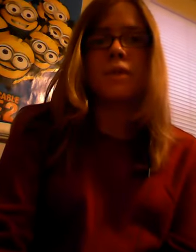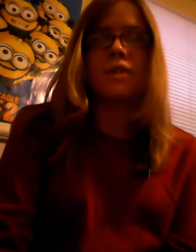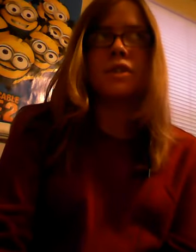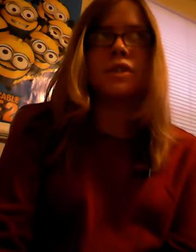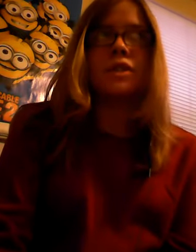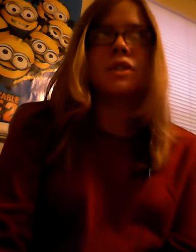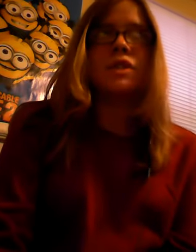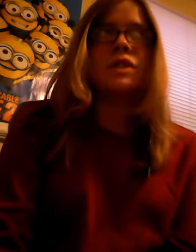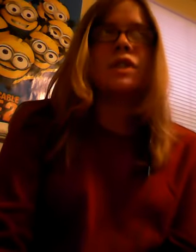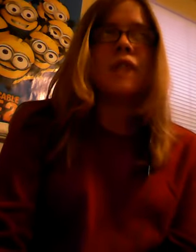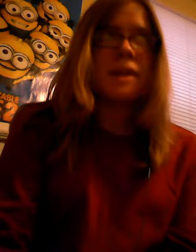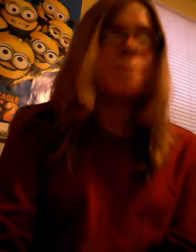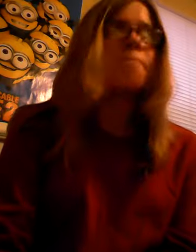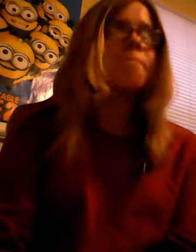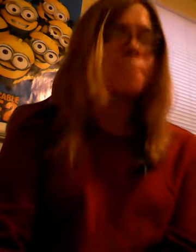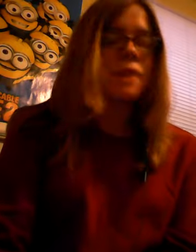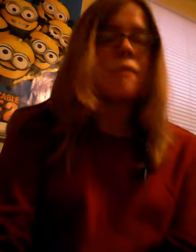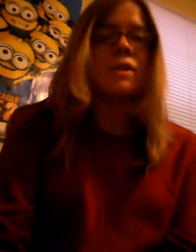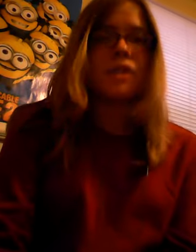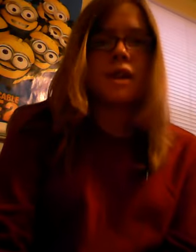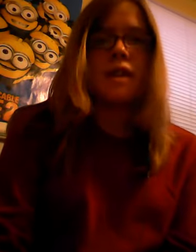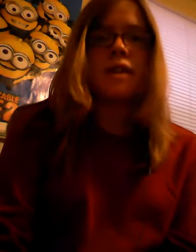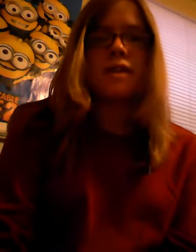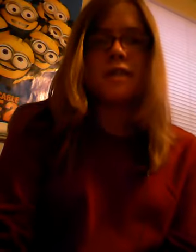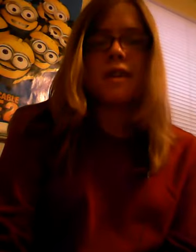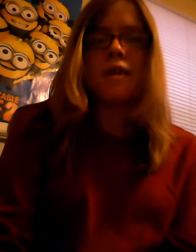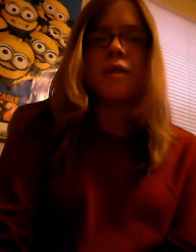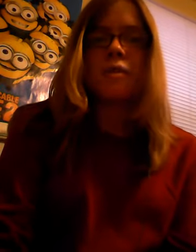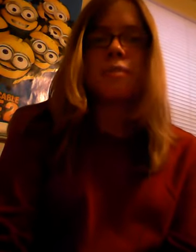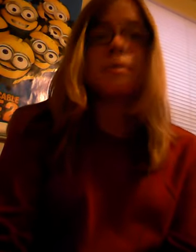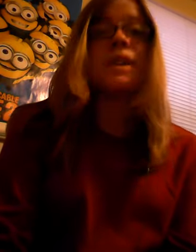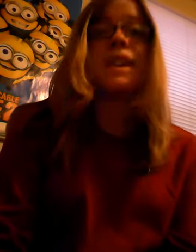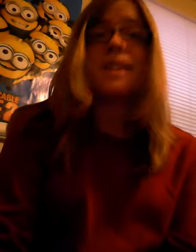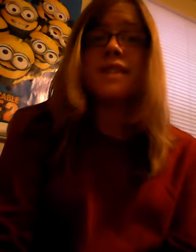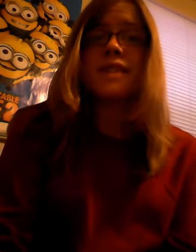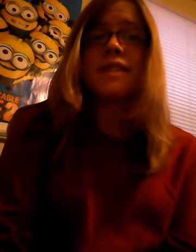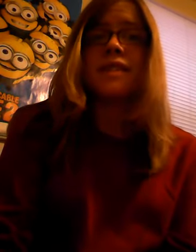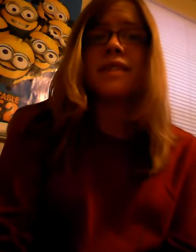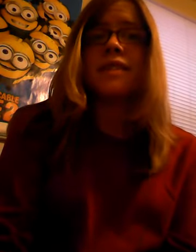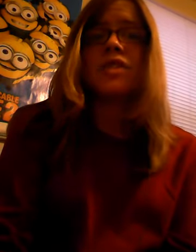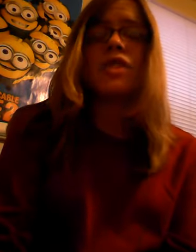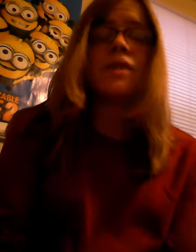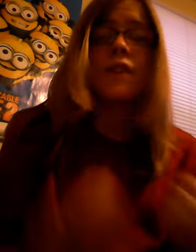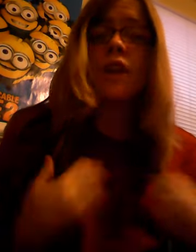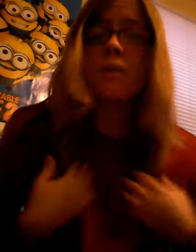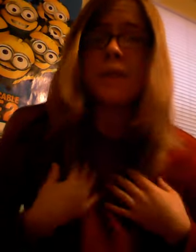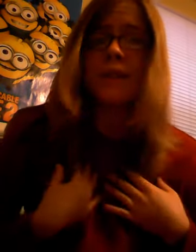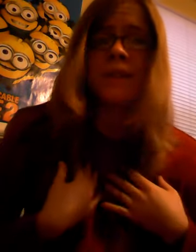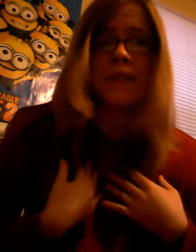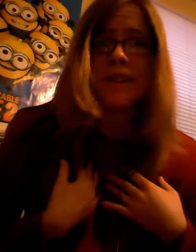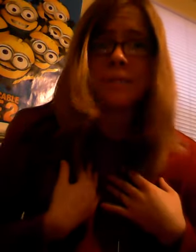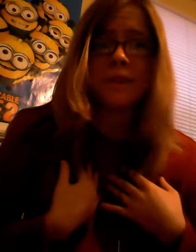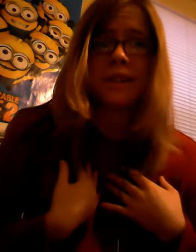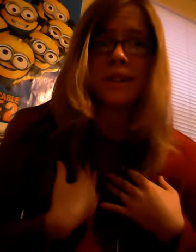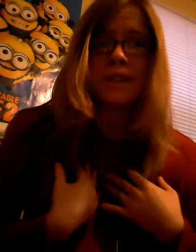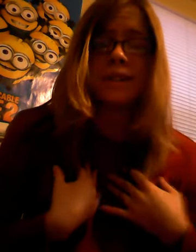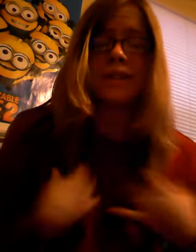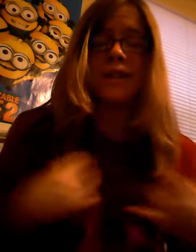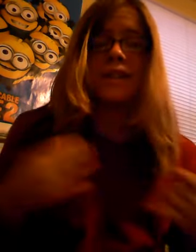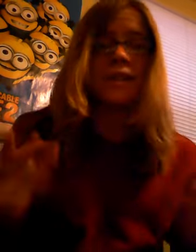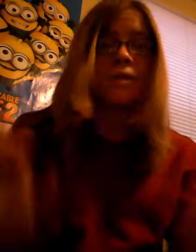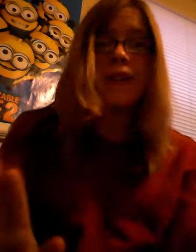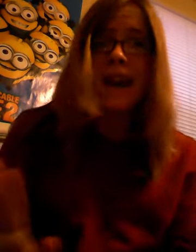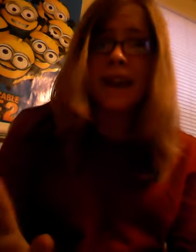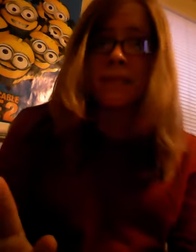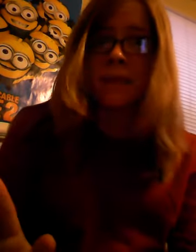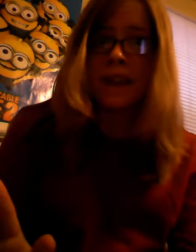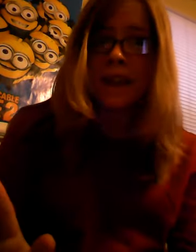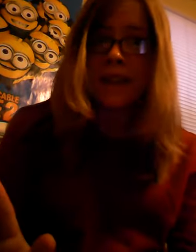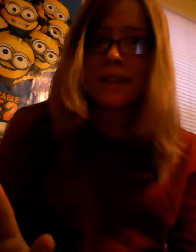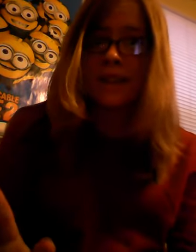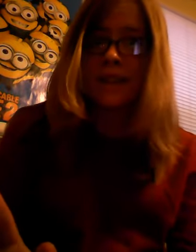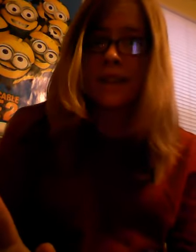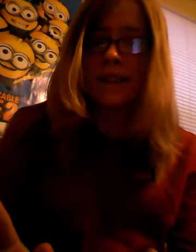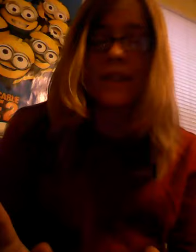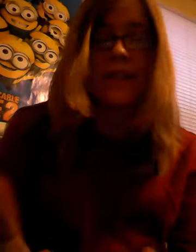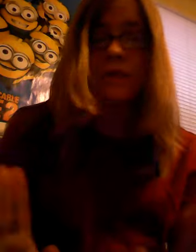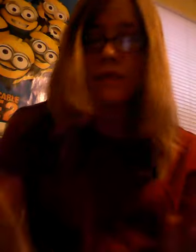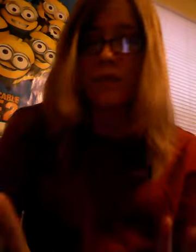So yeah, pretty much it. So please just follow me on Facebook. Don't add me if I don't know